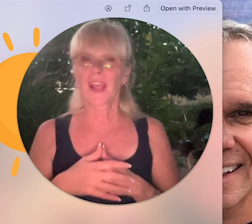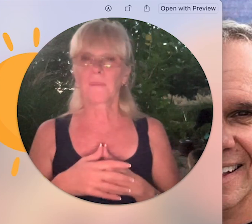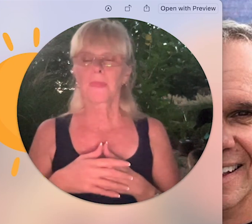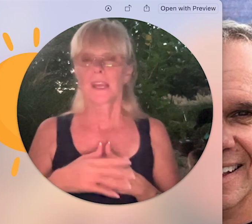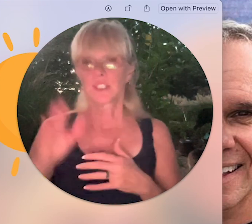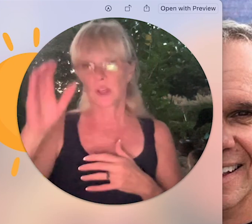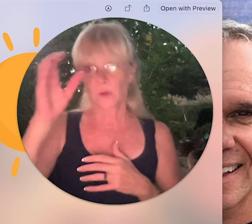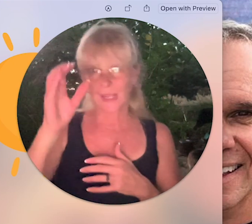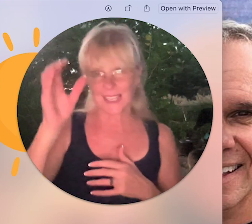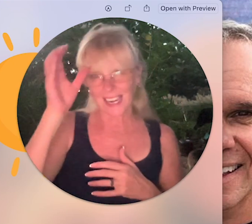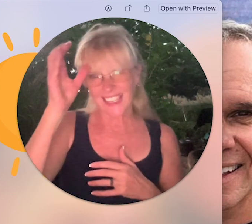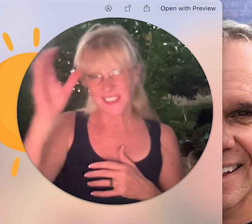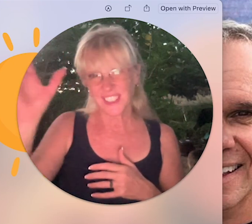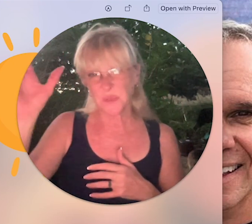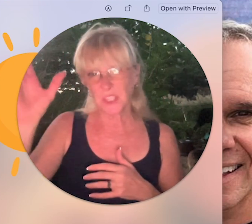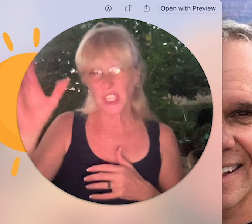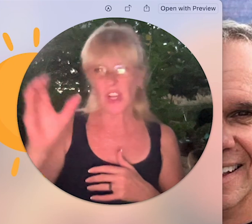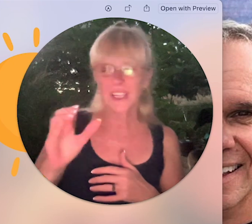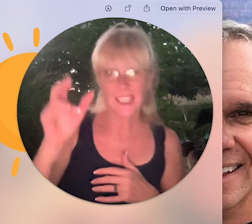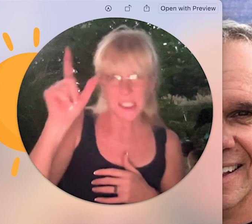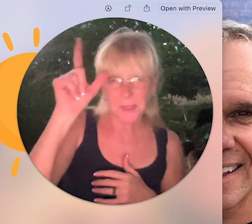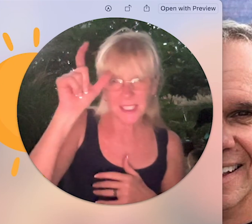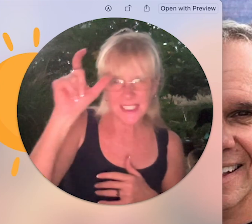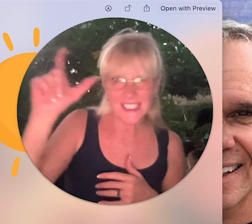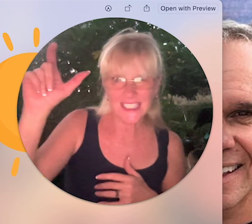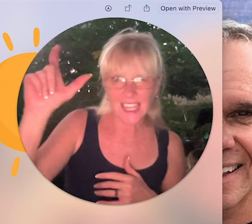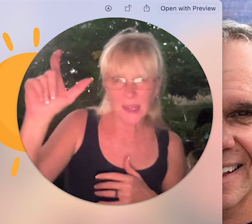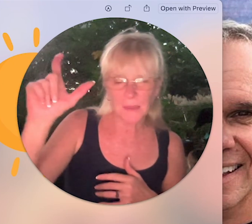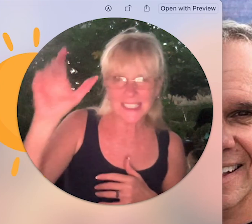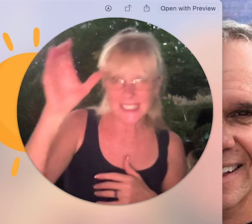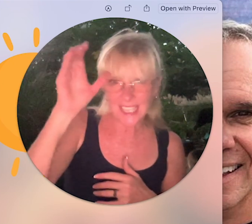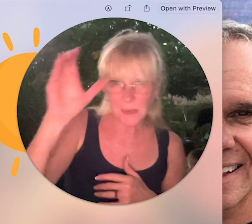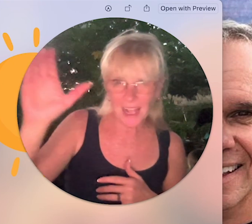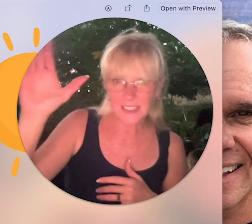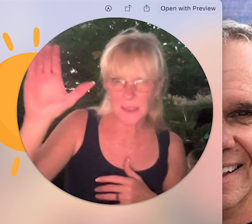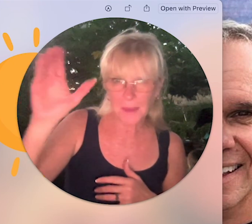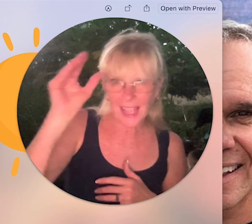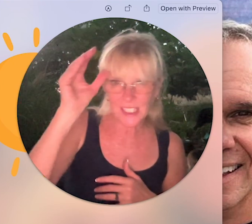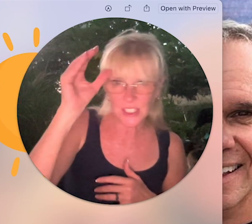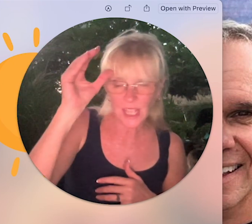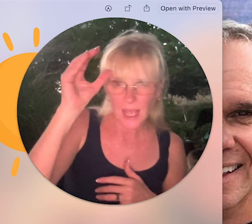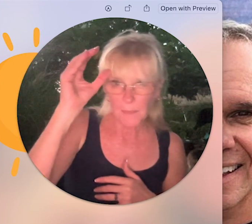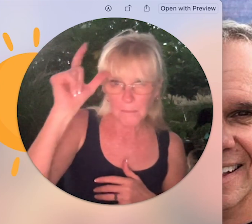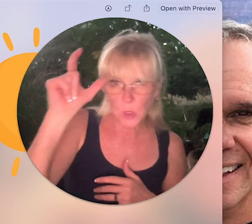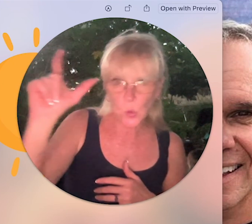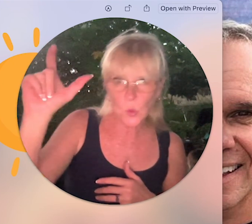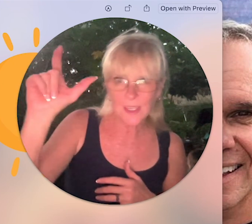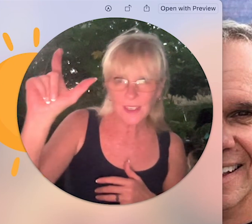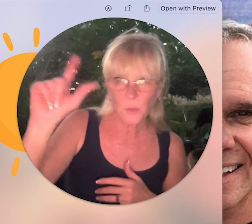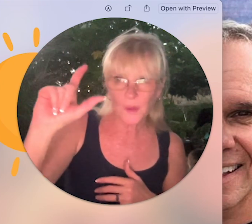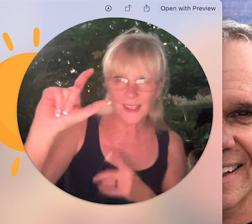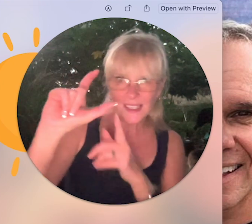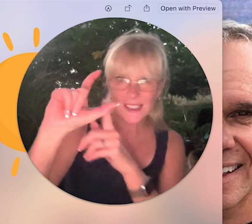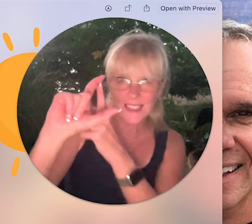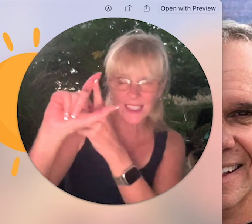so again I do this with younger kids because it's the same it's the same concept as moon with this the